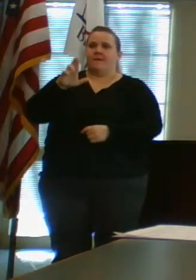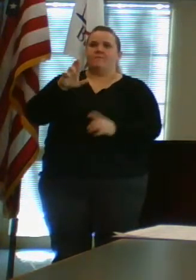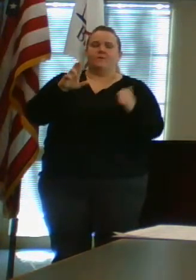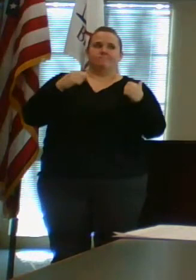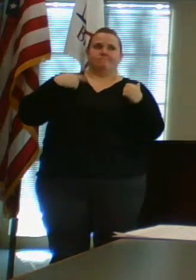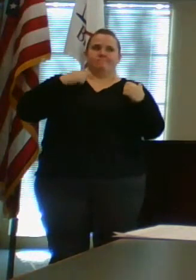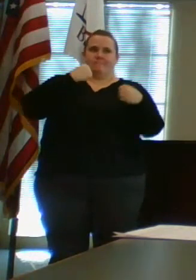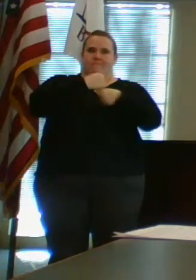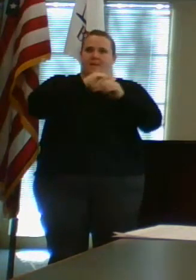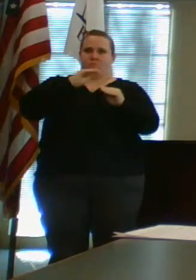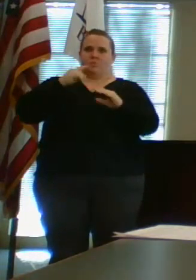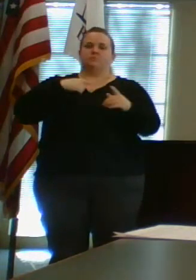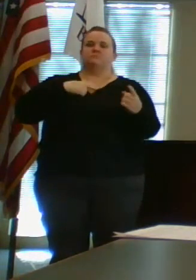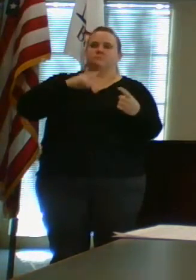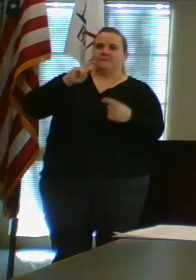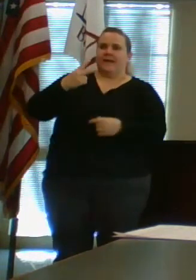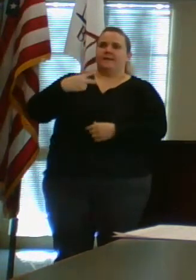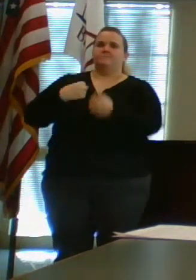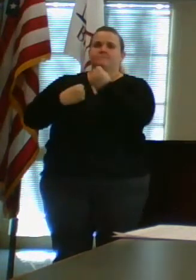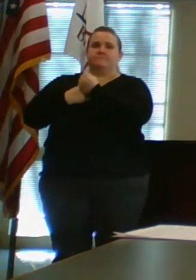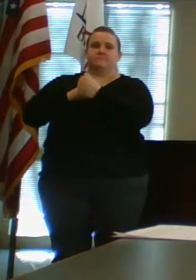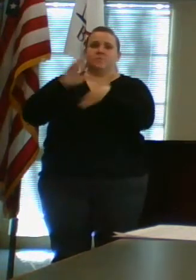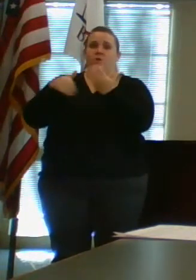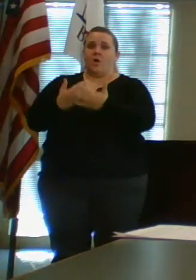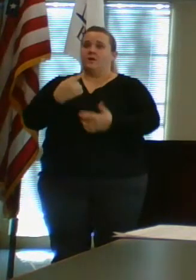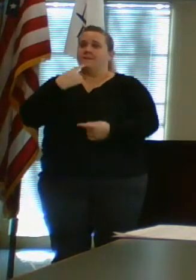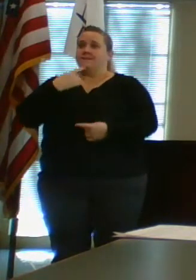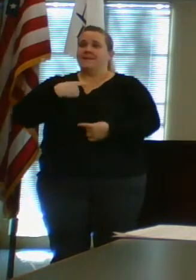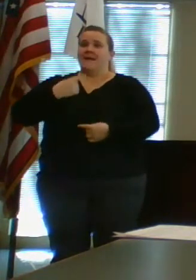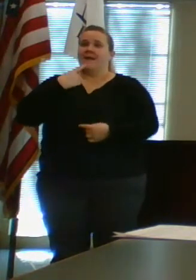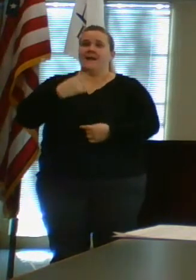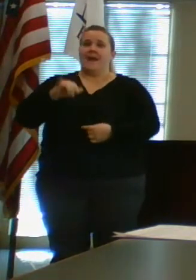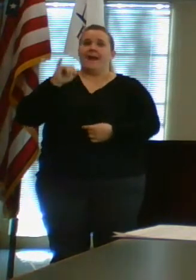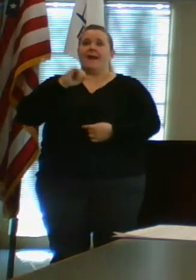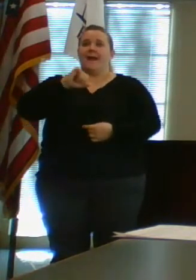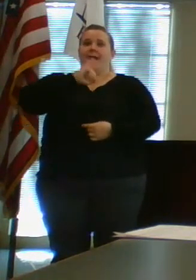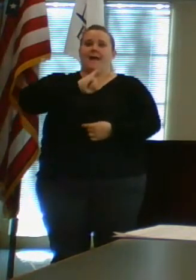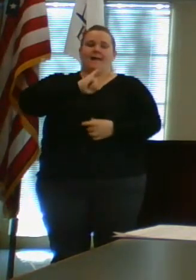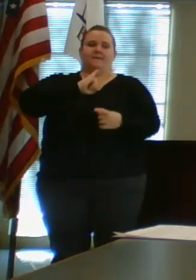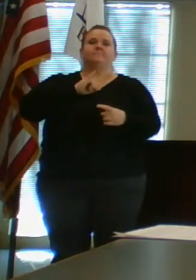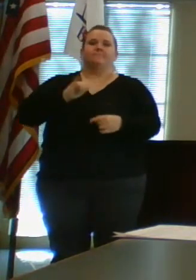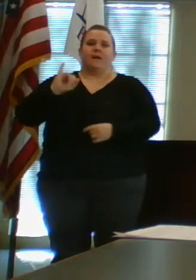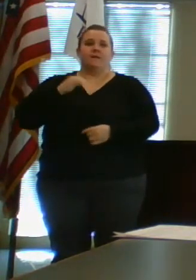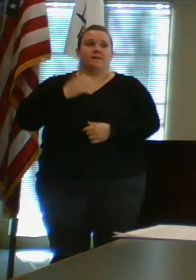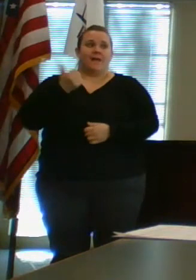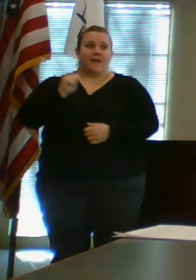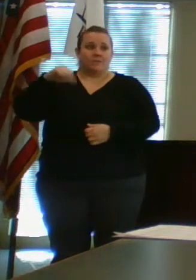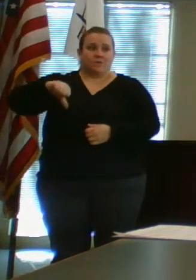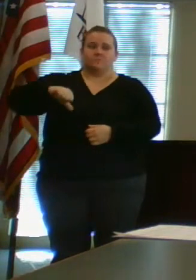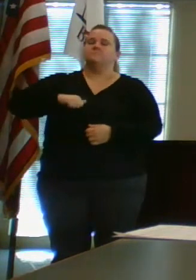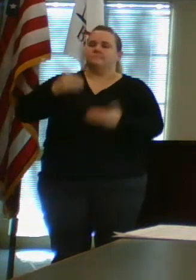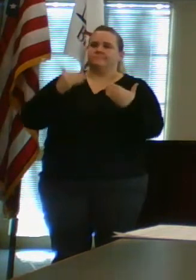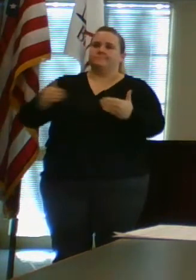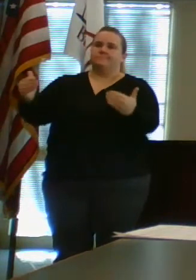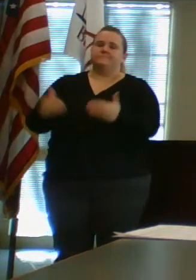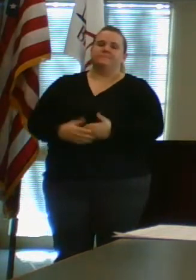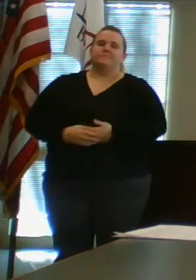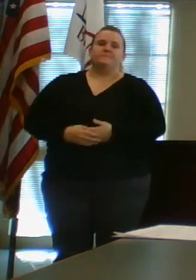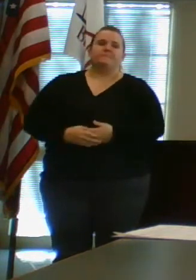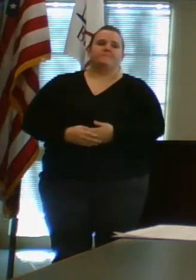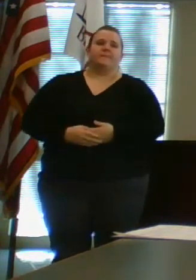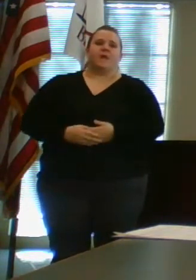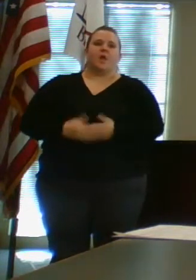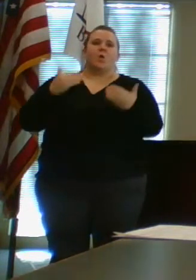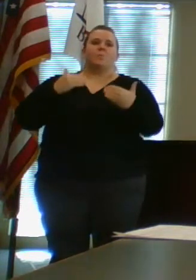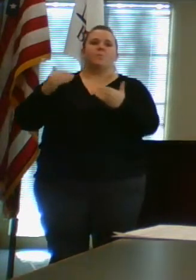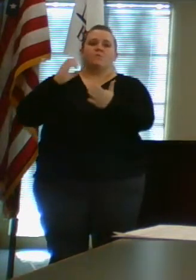Second. Any discussion? All in favor signify by saying aye. Aye. Any nays? Motion carried. We'll move to